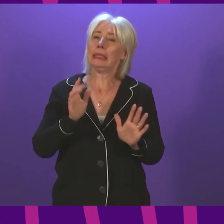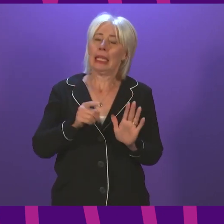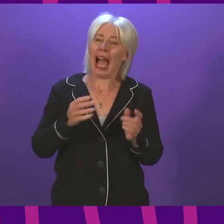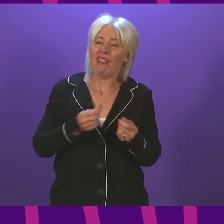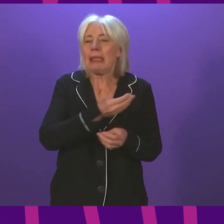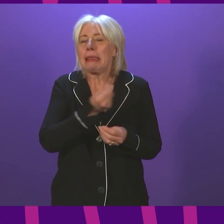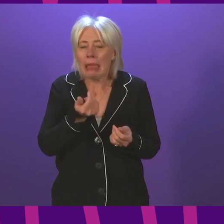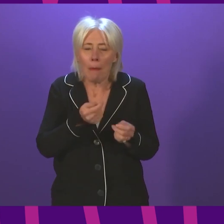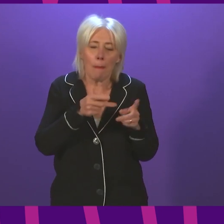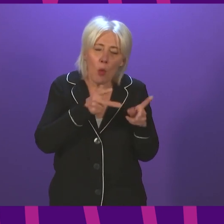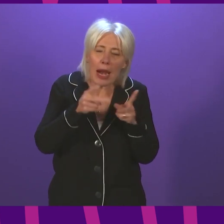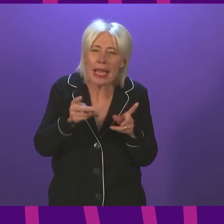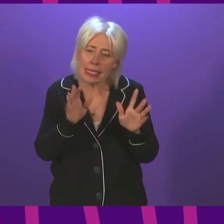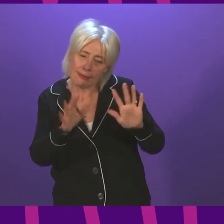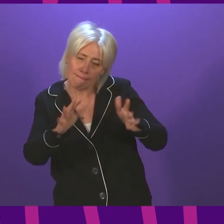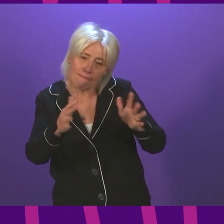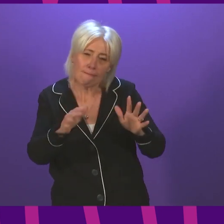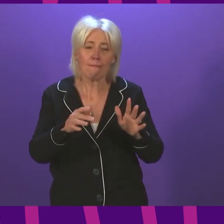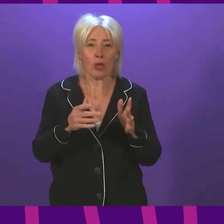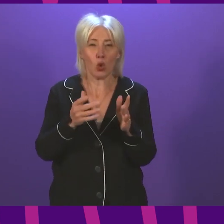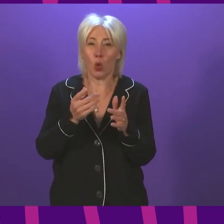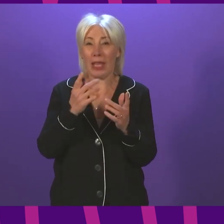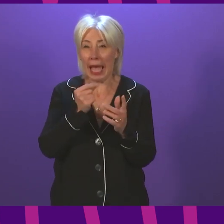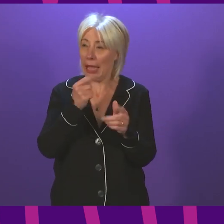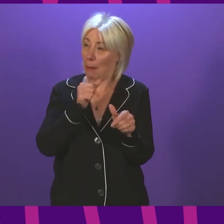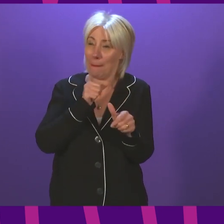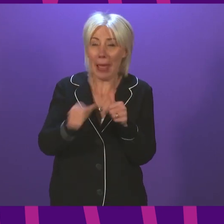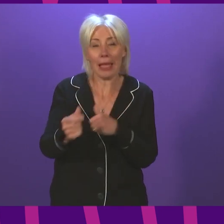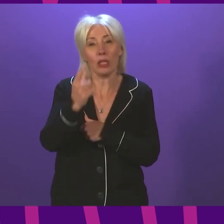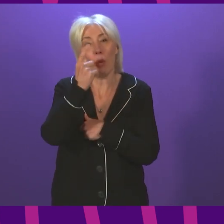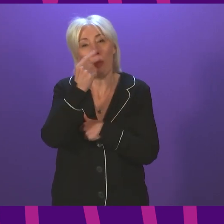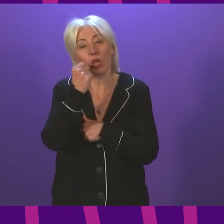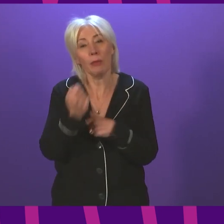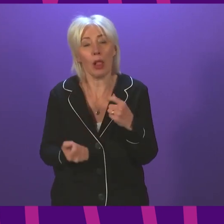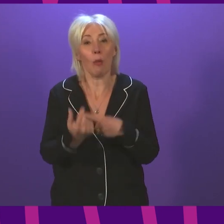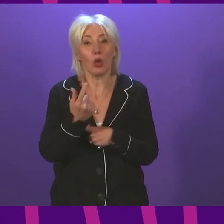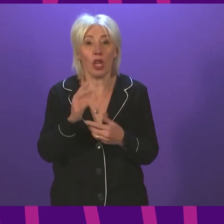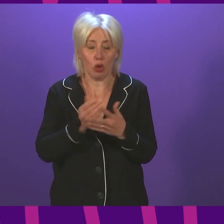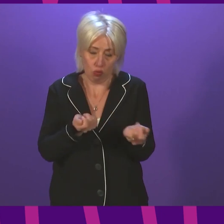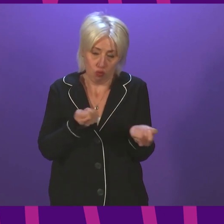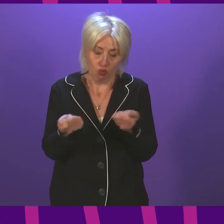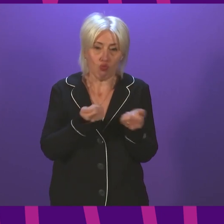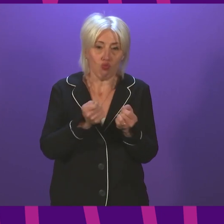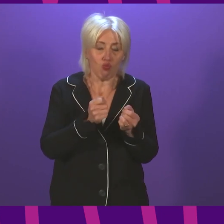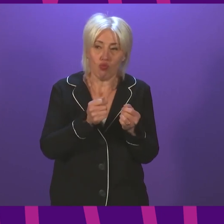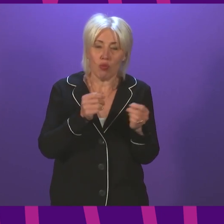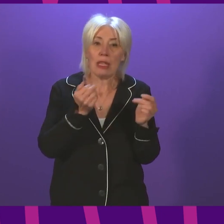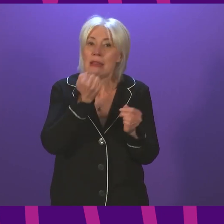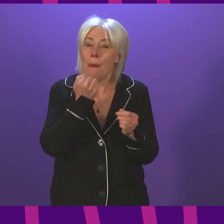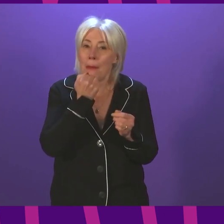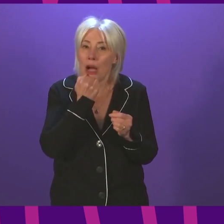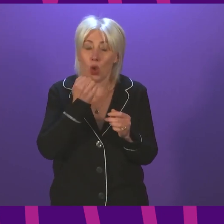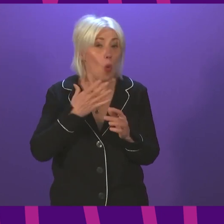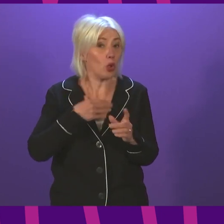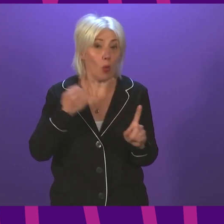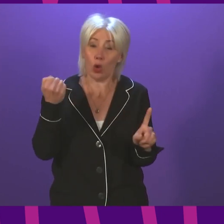proportionate steps so that we have the best possible chance of keeping cases under control so that we don't have a